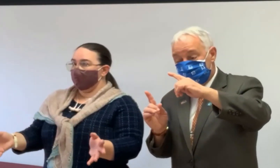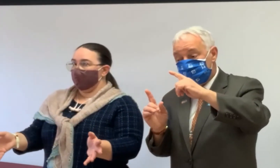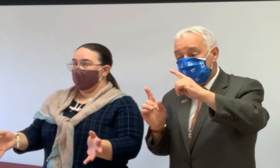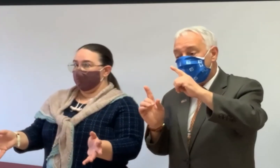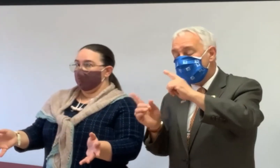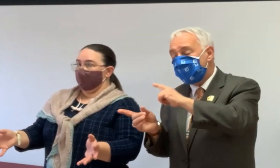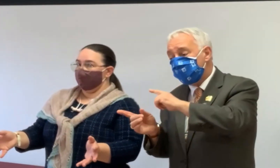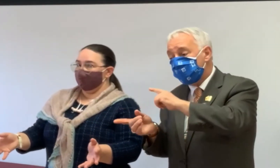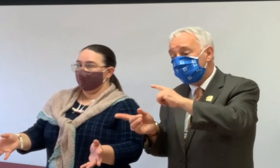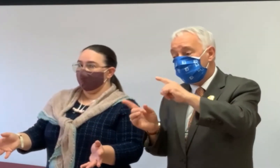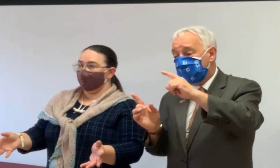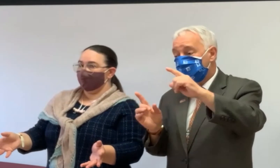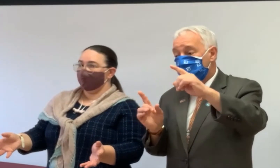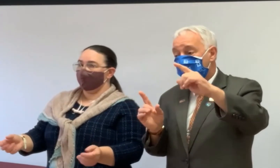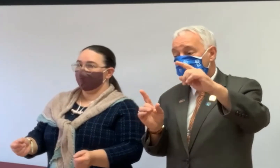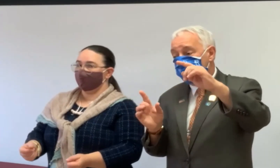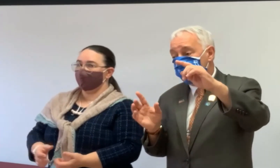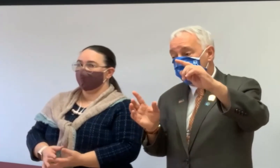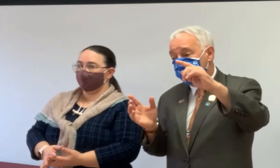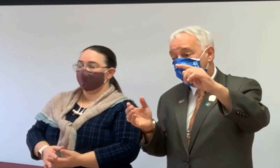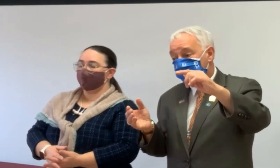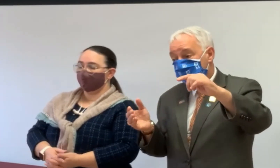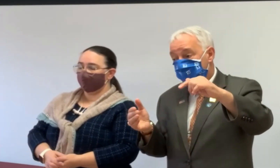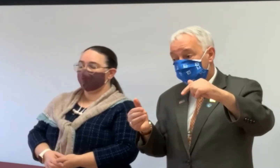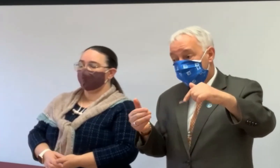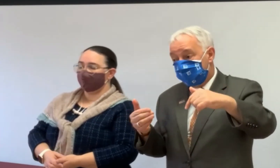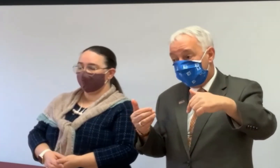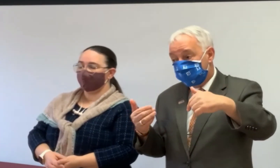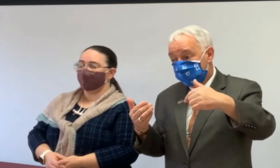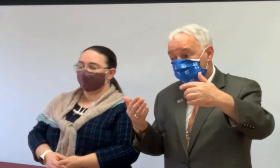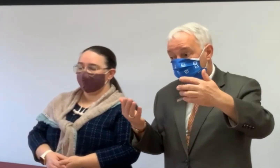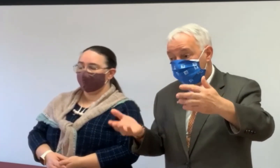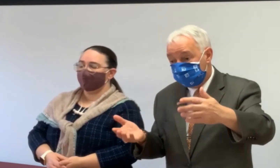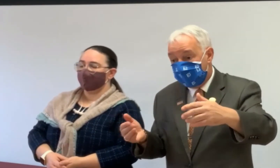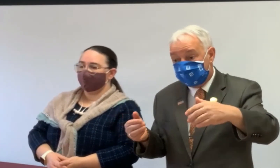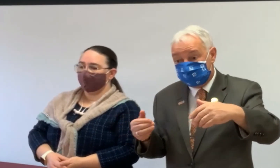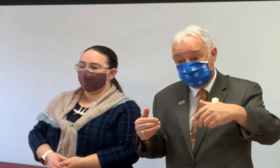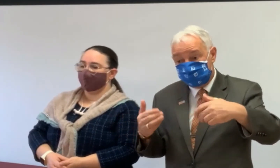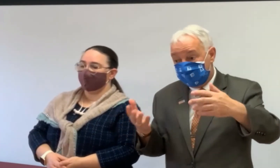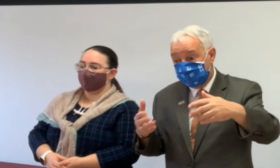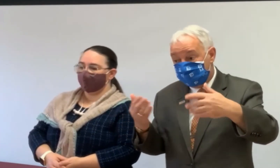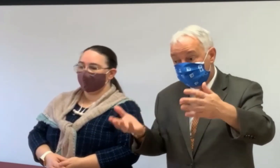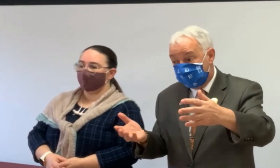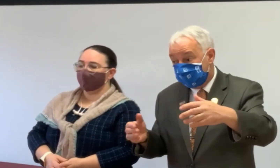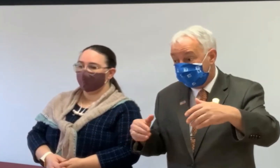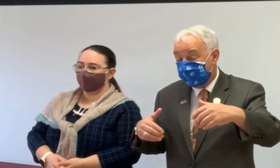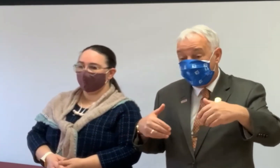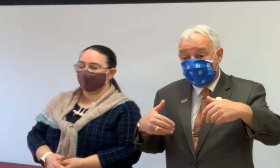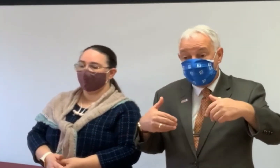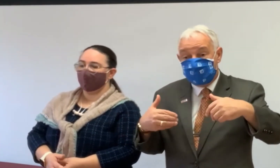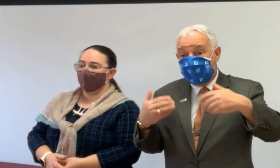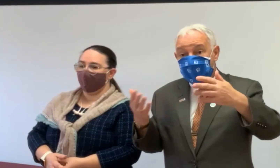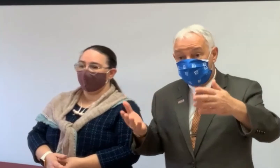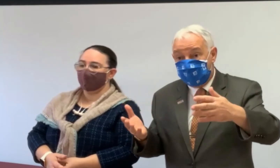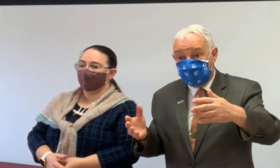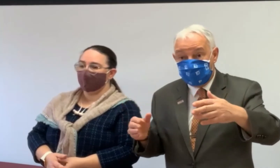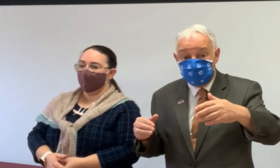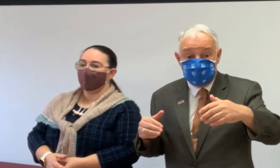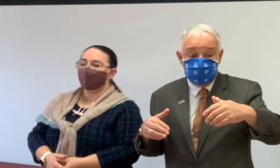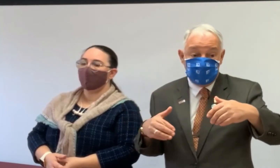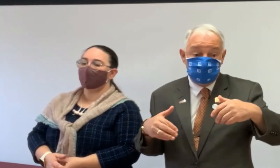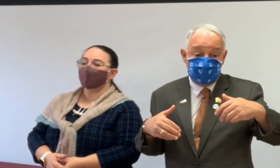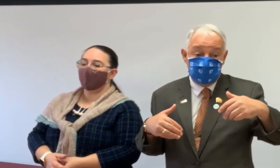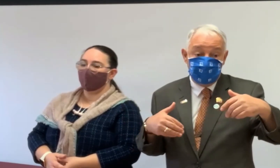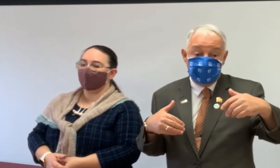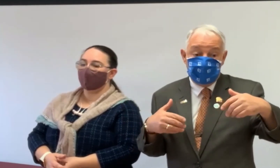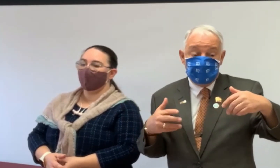money, you can use it for whatever you want. Yeah, you can use it for whatever you want. If you have, say, say you have a grown child, a son or a daughter, and they have a home